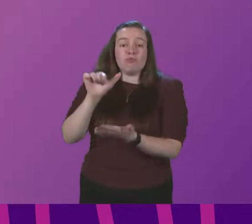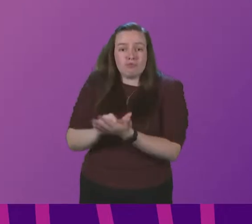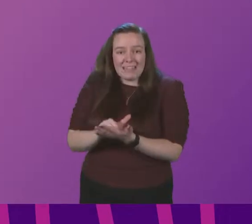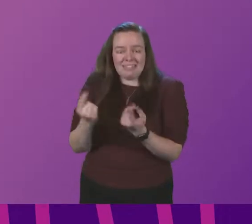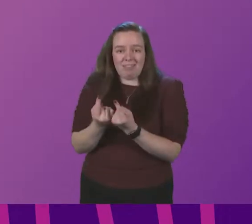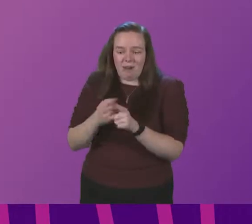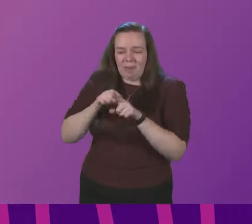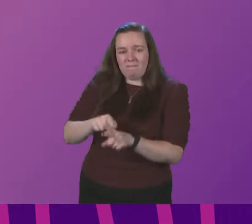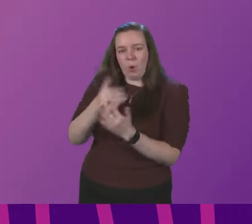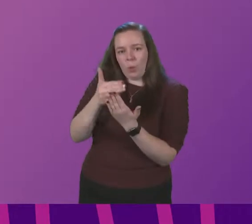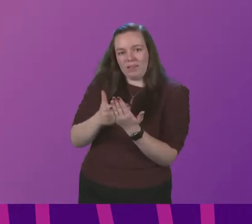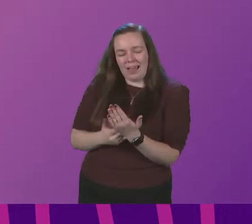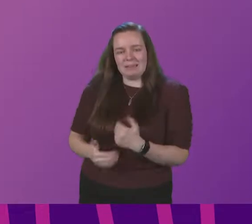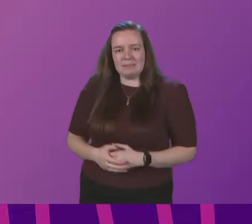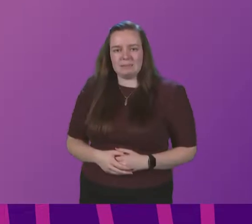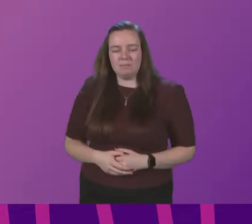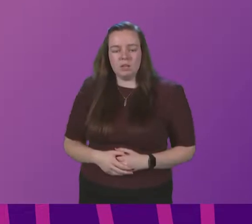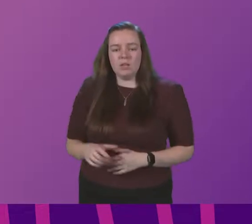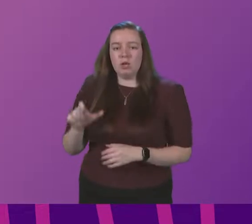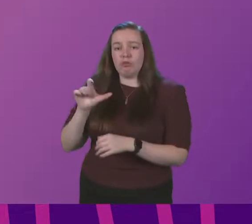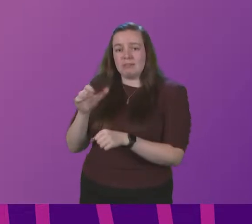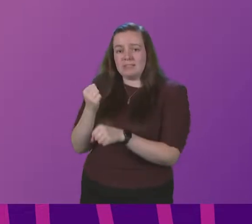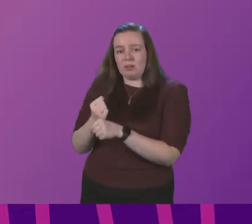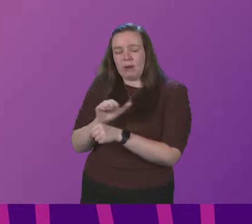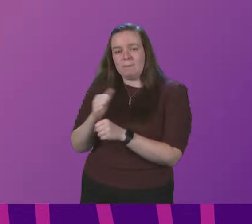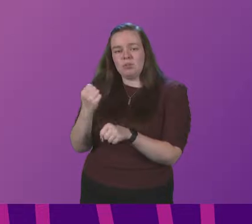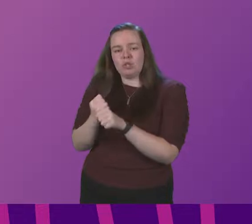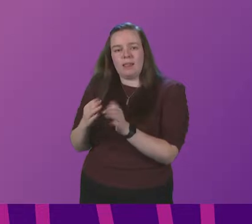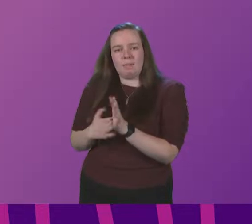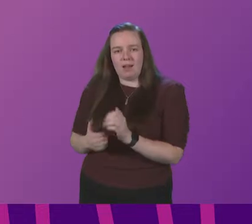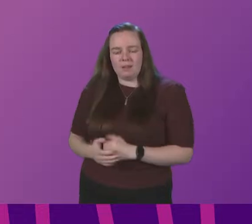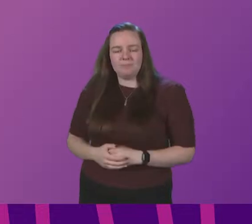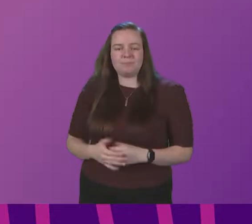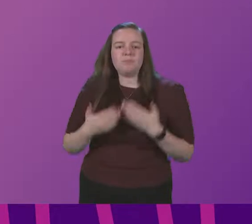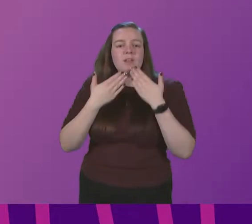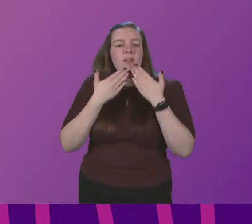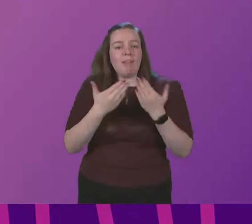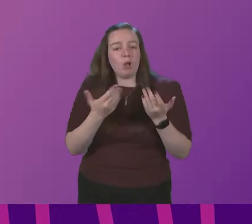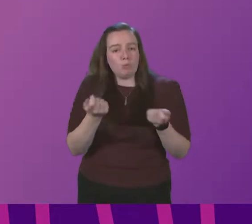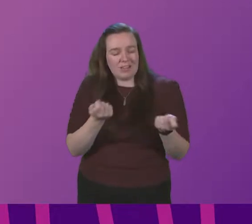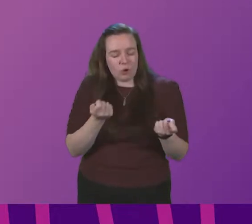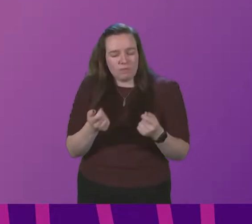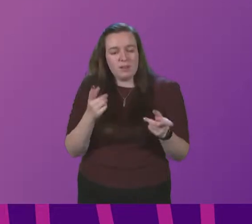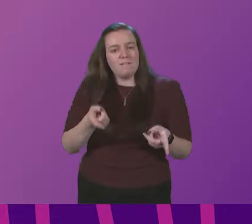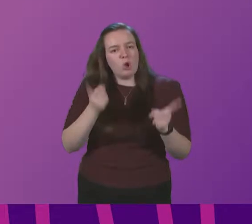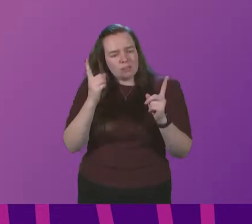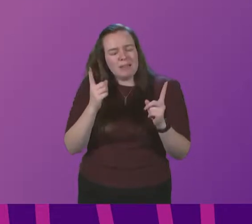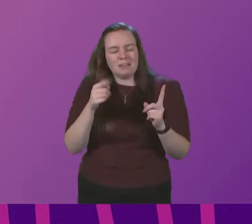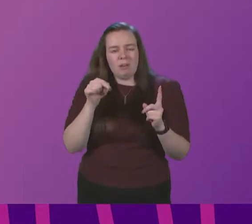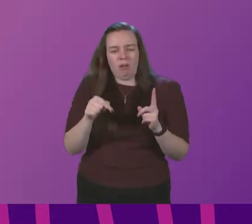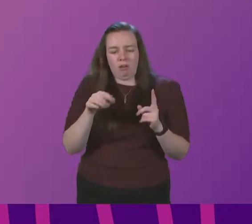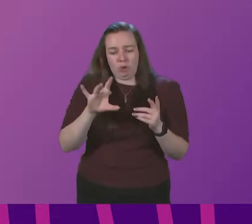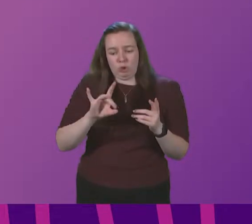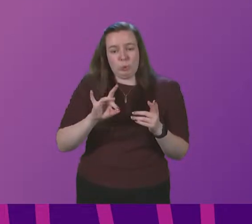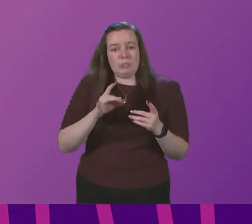following all of this guidance. Christine Graham to be followed by Gillian Mackay. Thank you, Presiding Officer. First Minister, these Tuesday COVID